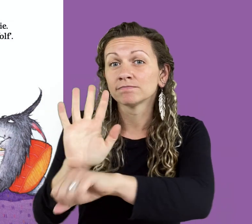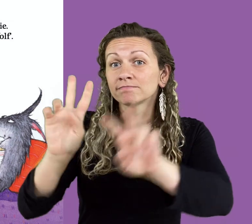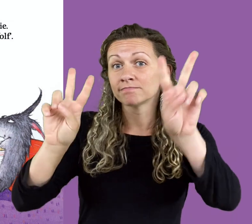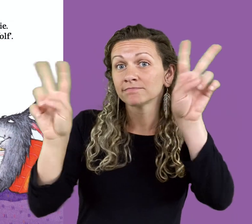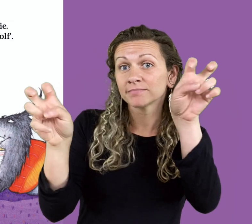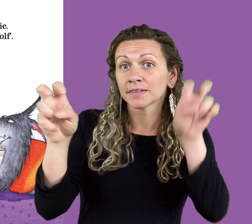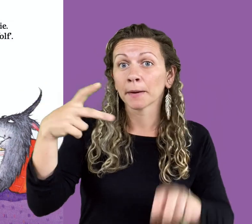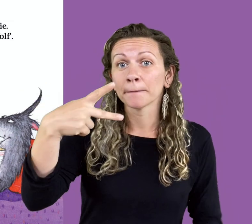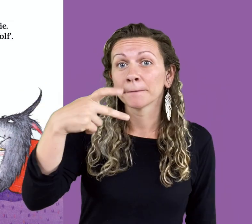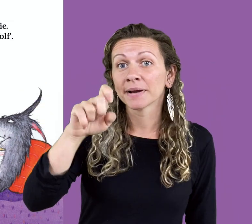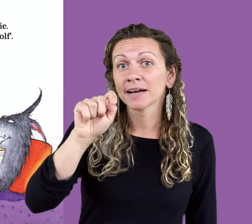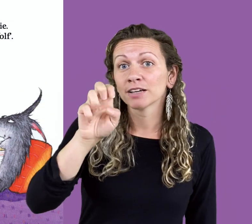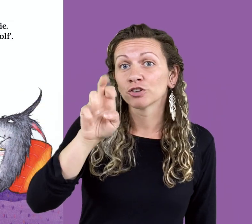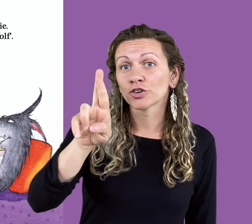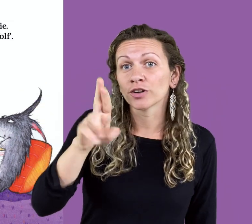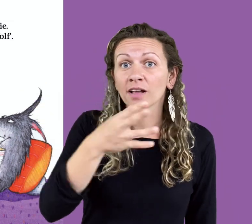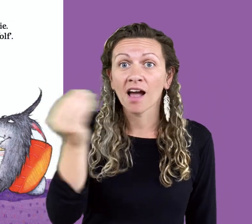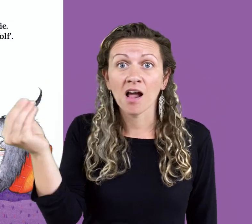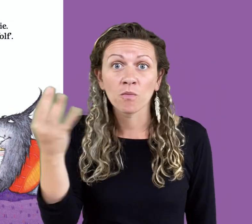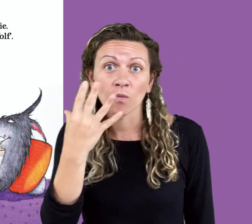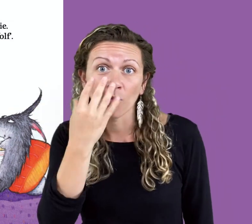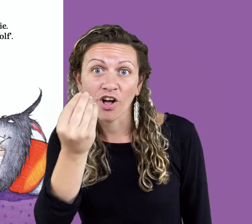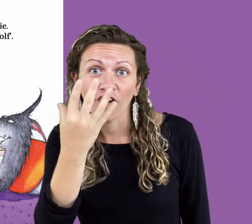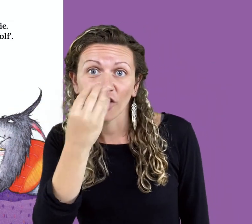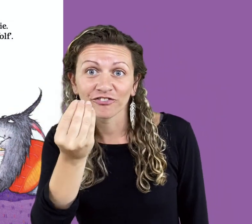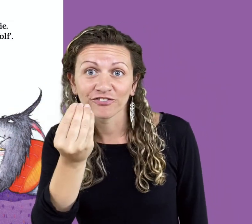It was called Peter and the Wolf.